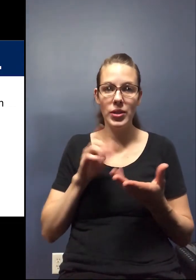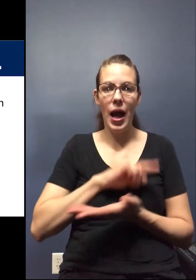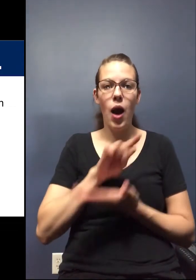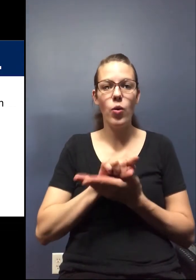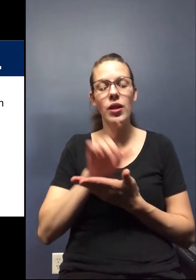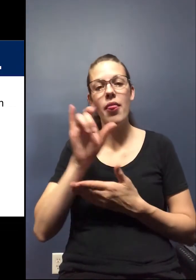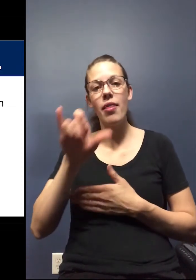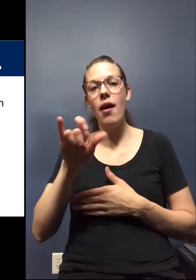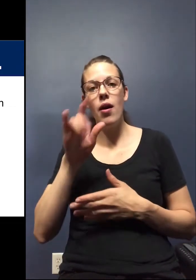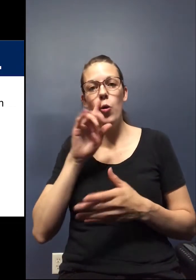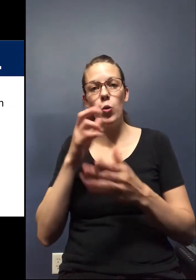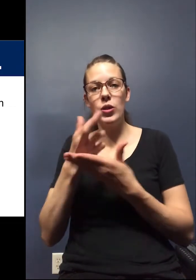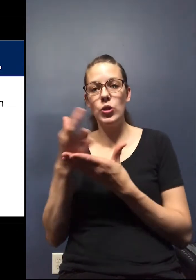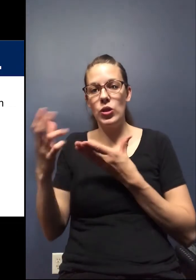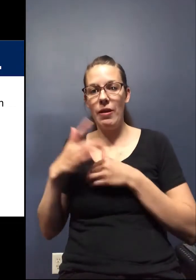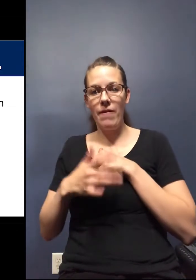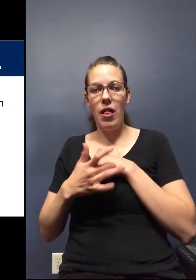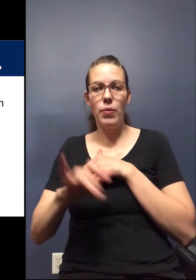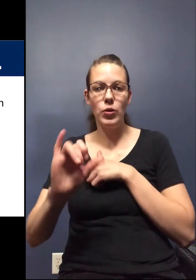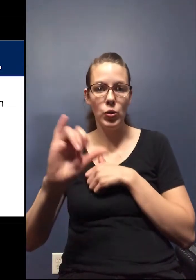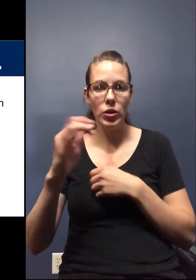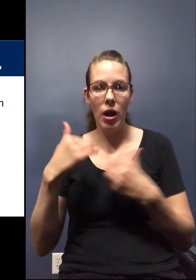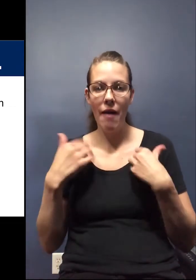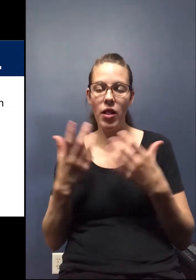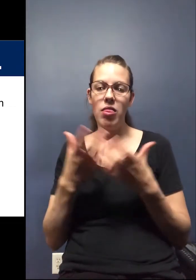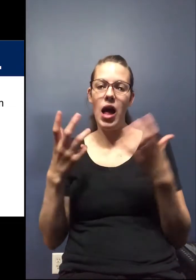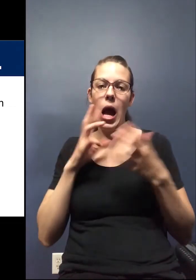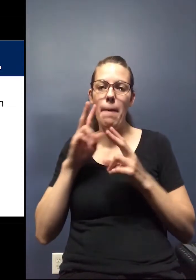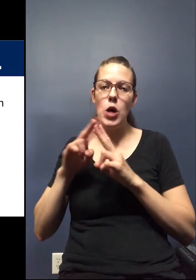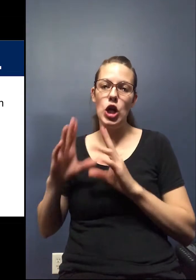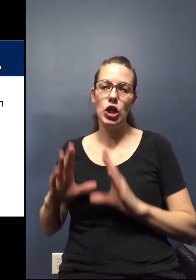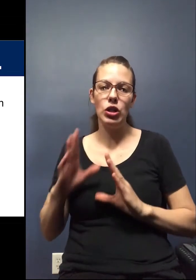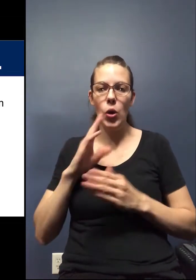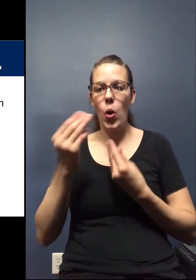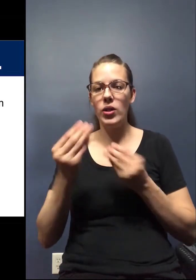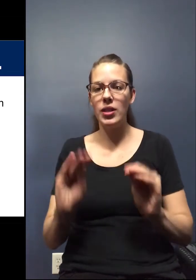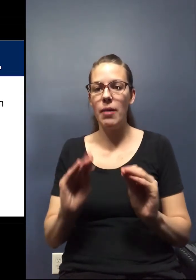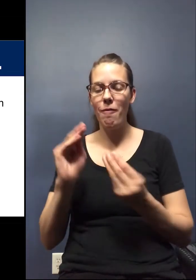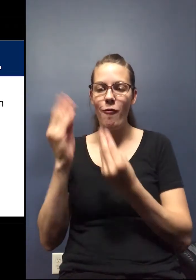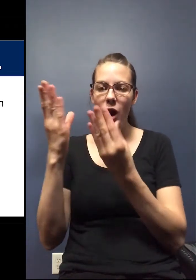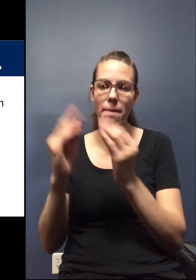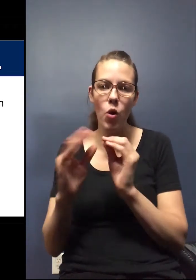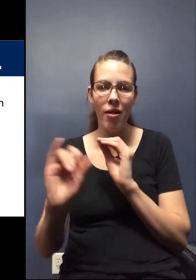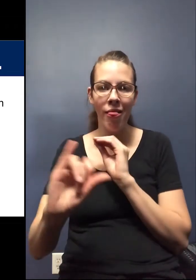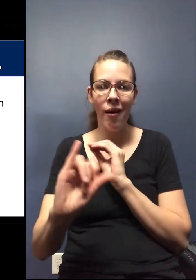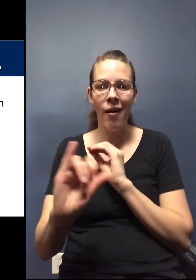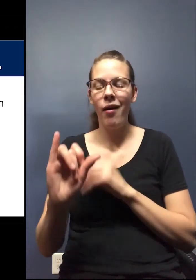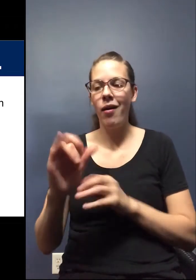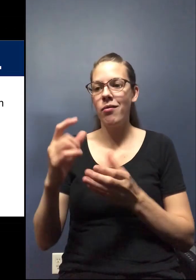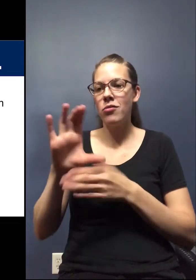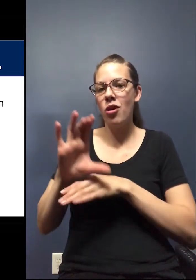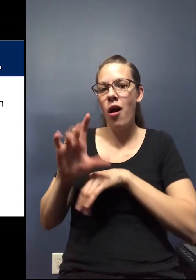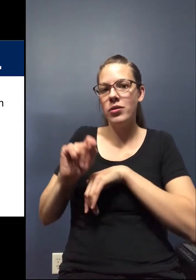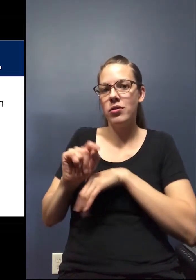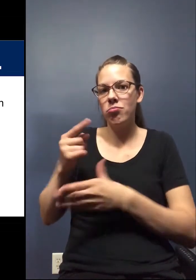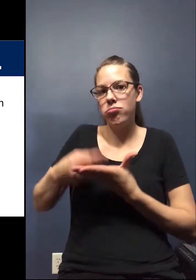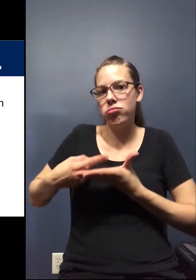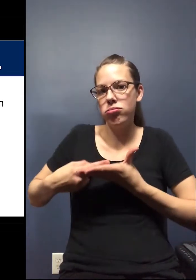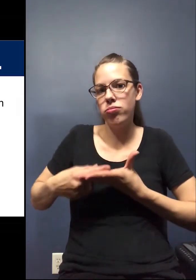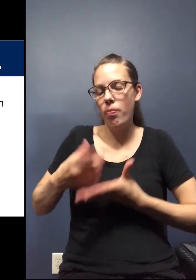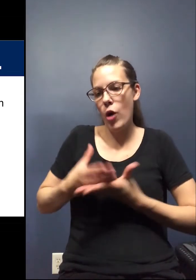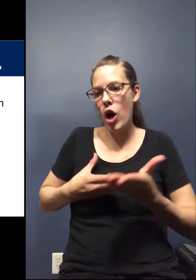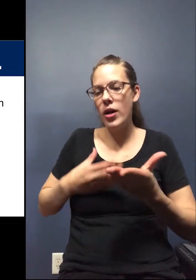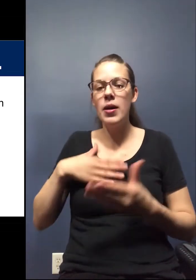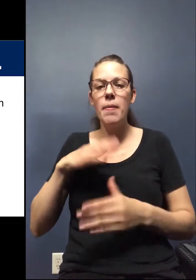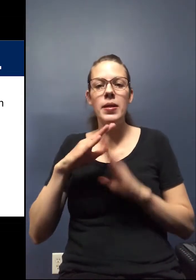So there are those resources that are available too. So we have a lot of partner organizations that can provide more of like the, the consultative piece. And